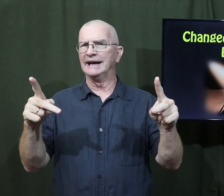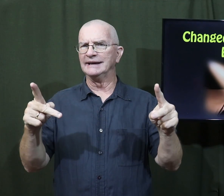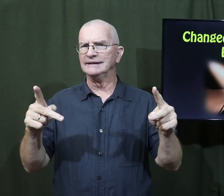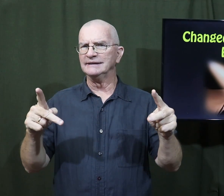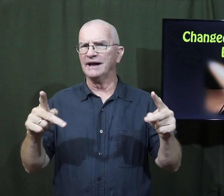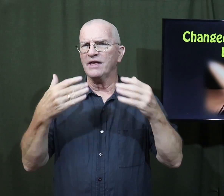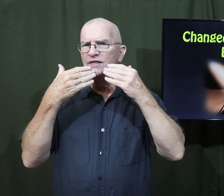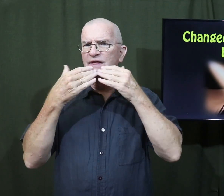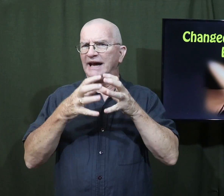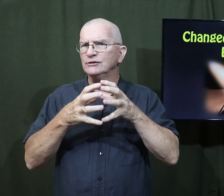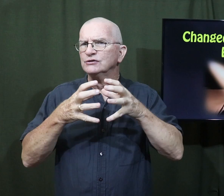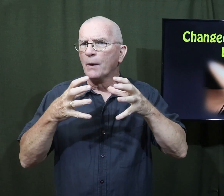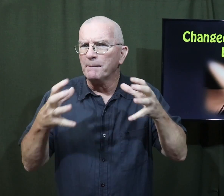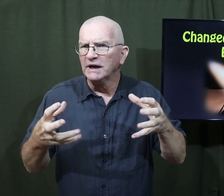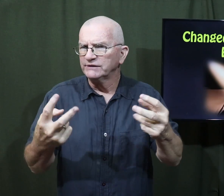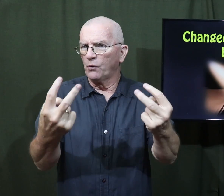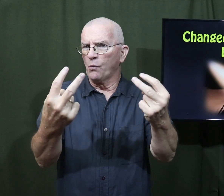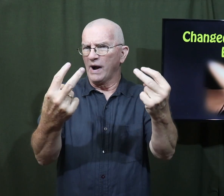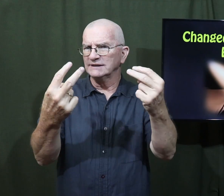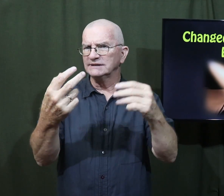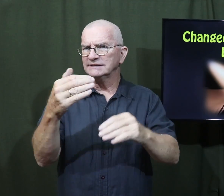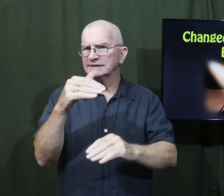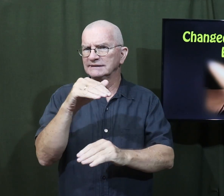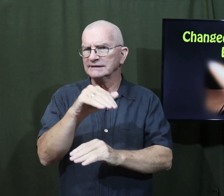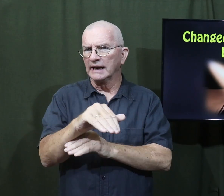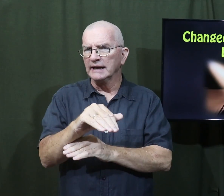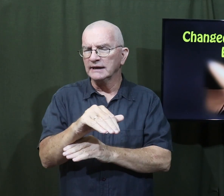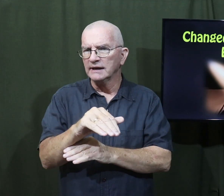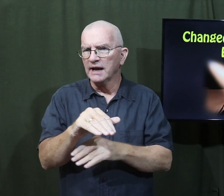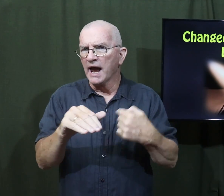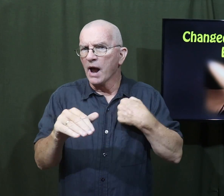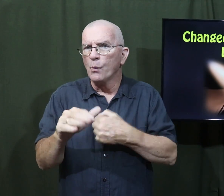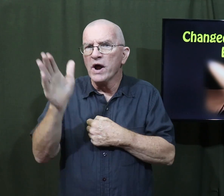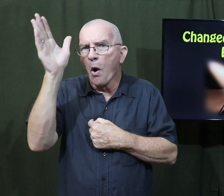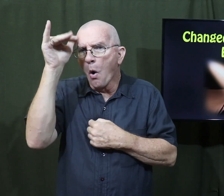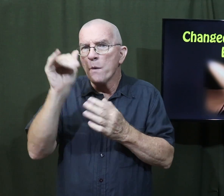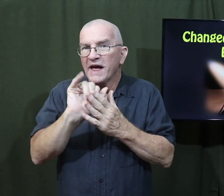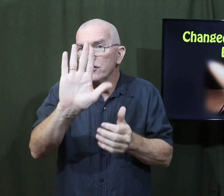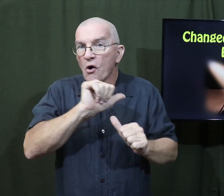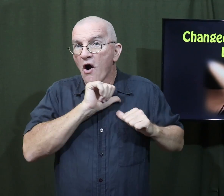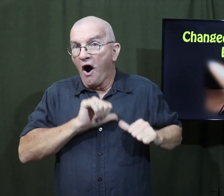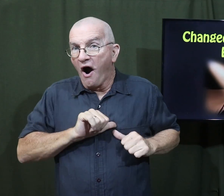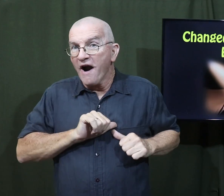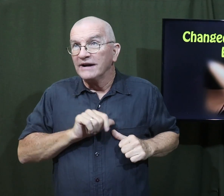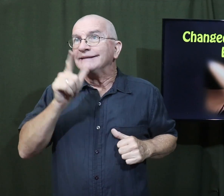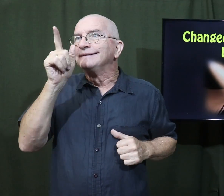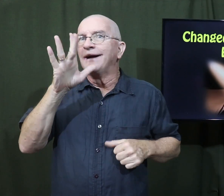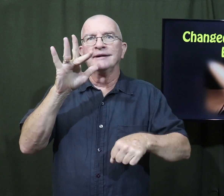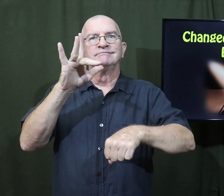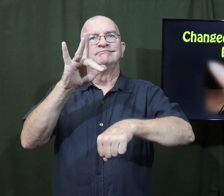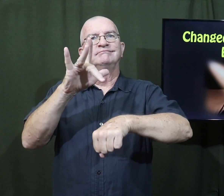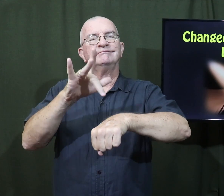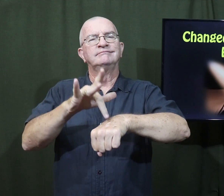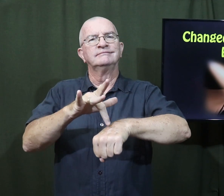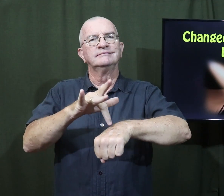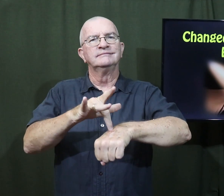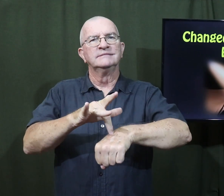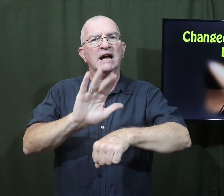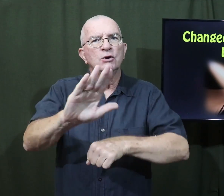Okay, thank you so much for watching tonight. We hope that your heart has been touched by